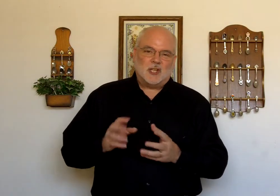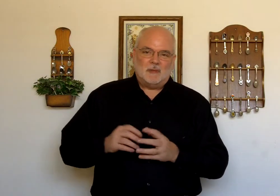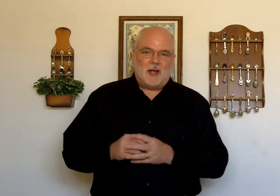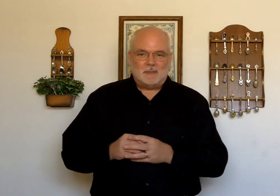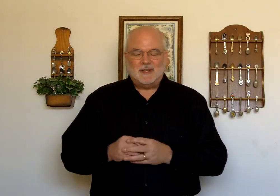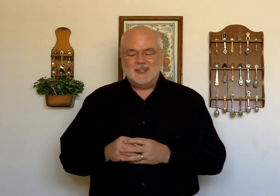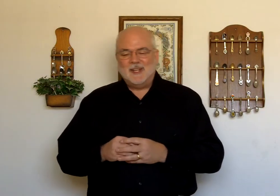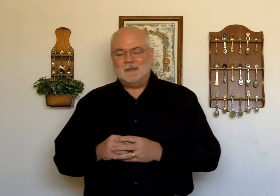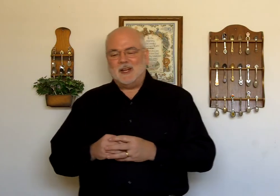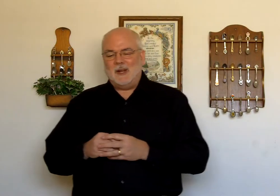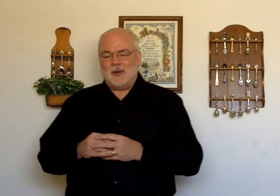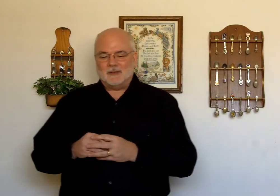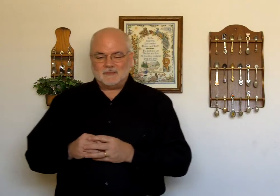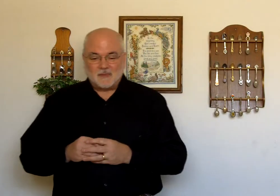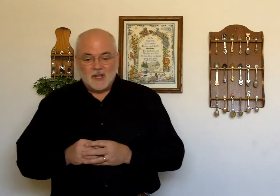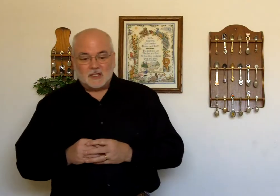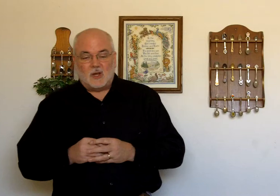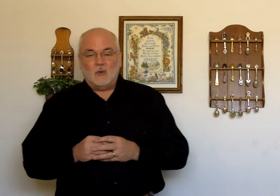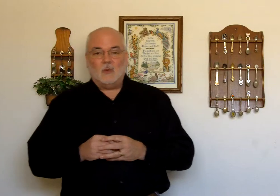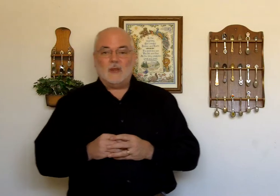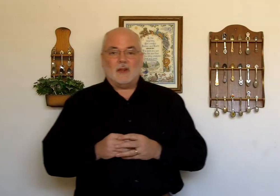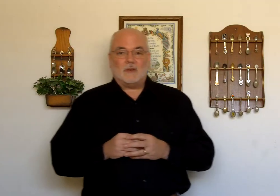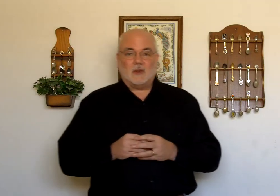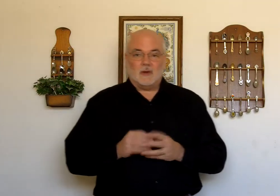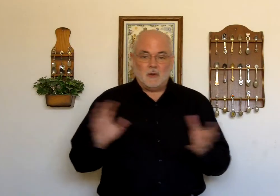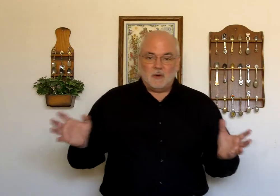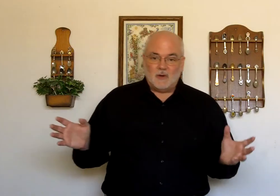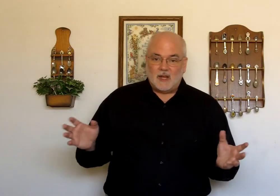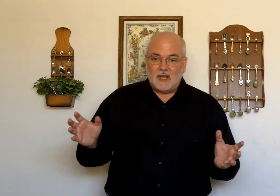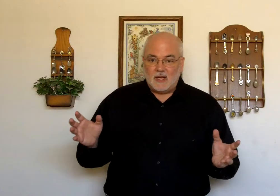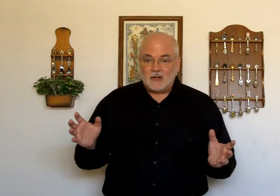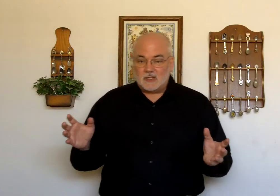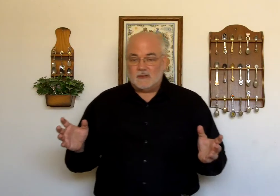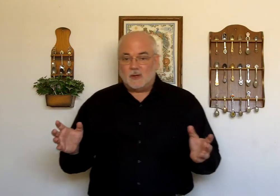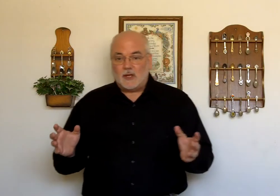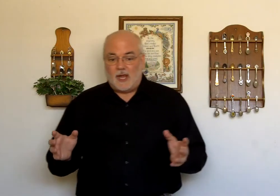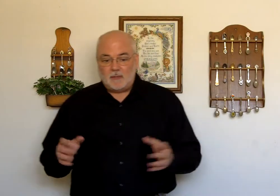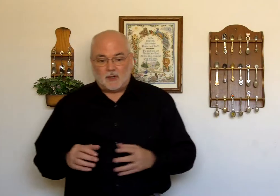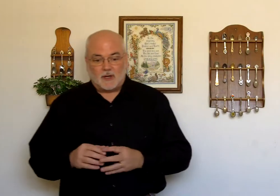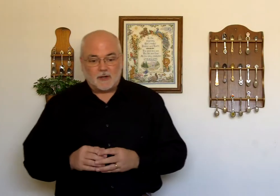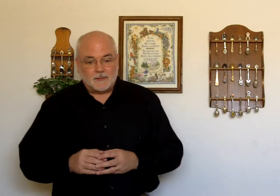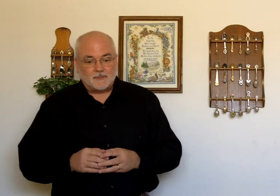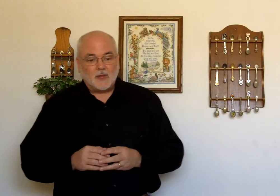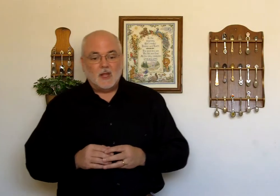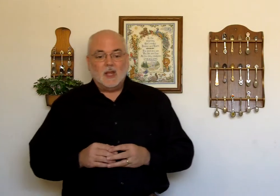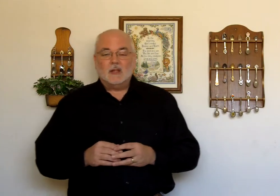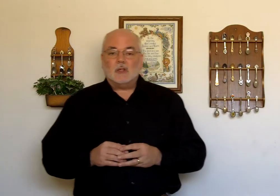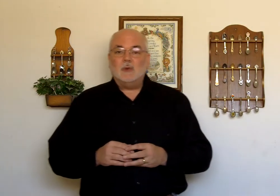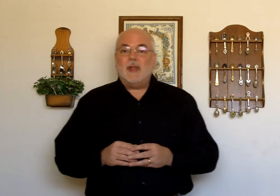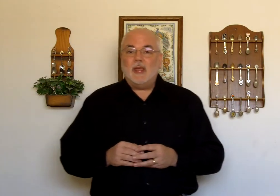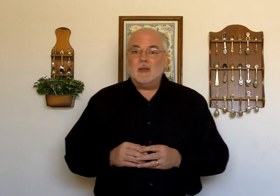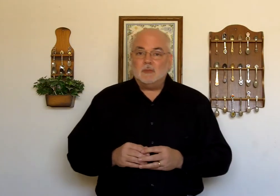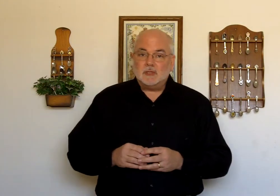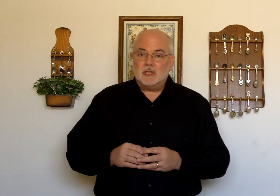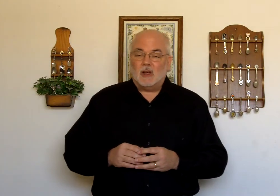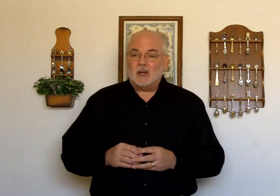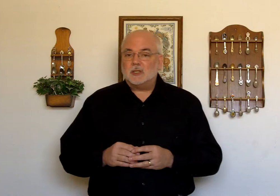summed up. But anyway, so without further ado, here is the vocabulary. So names are